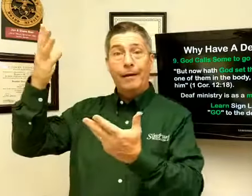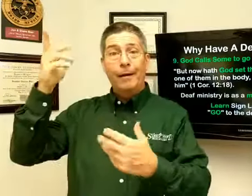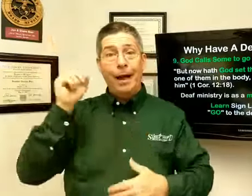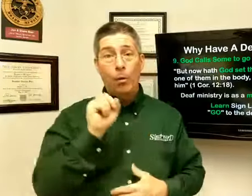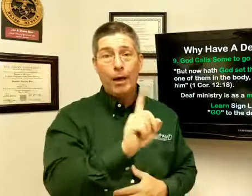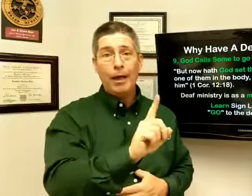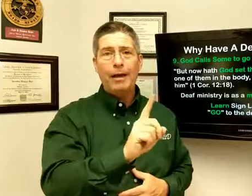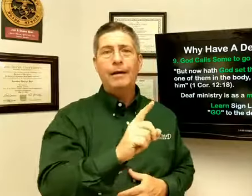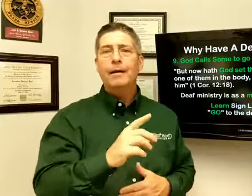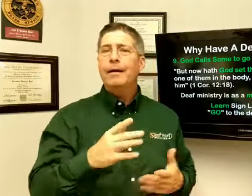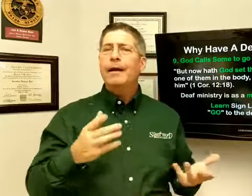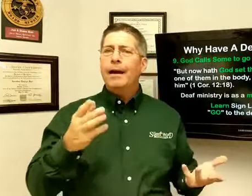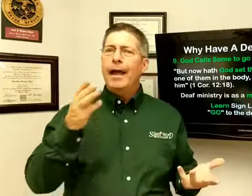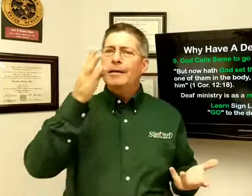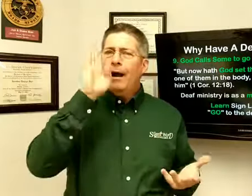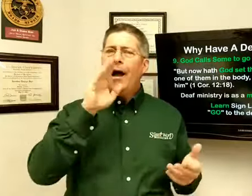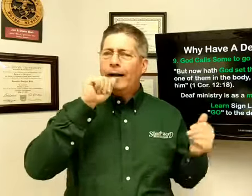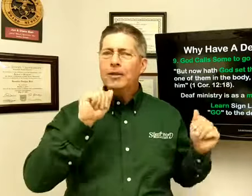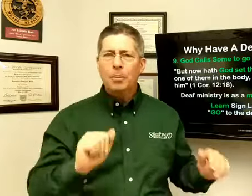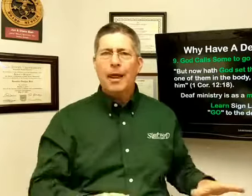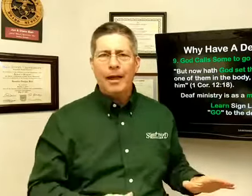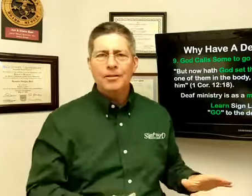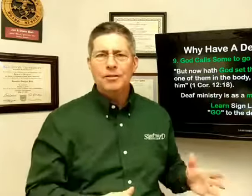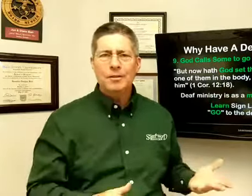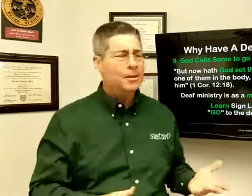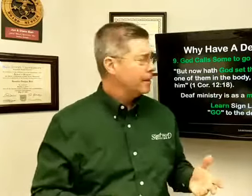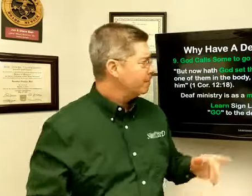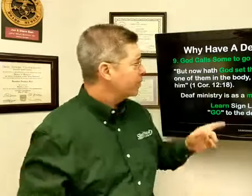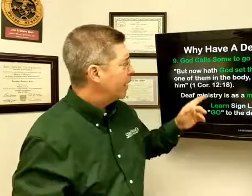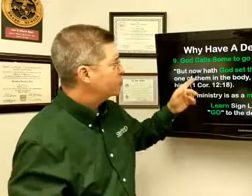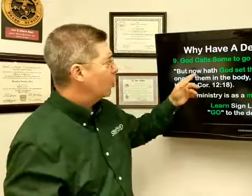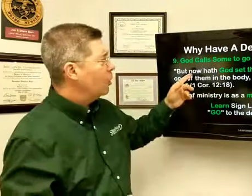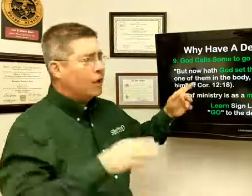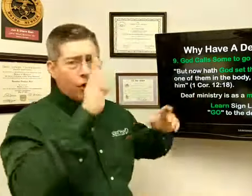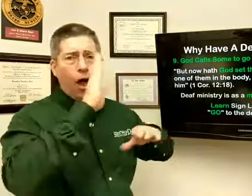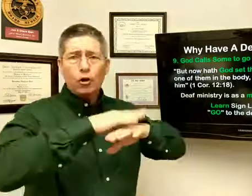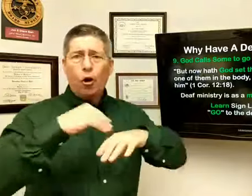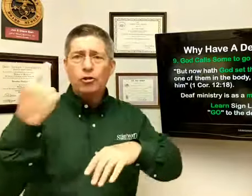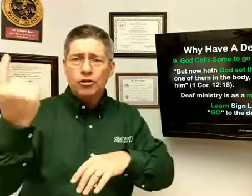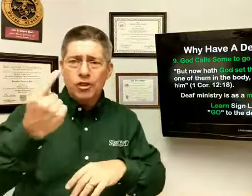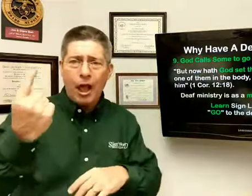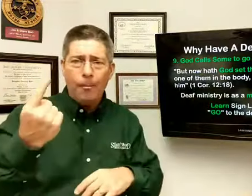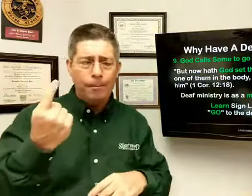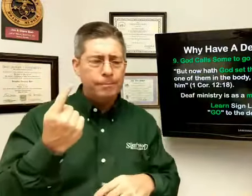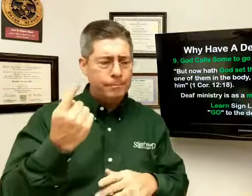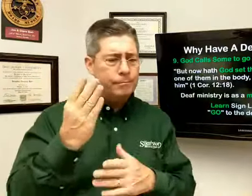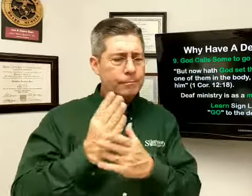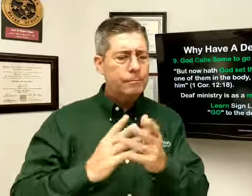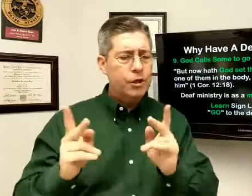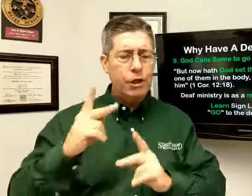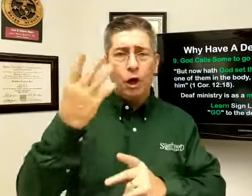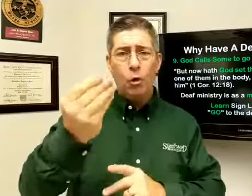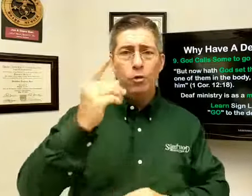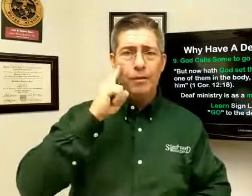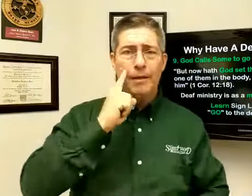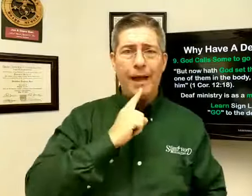I went in. And God has blessed. And so God calls some to go to the deaf.